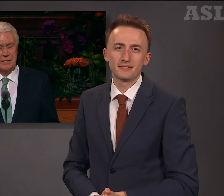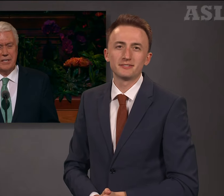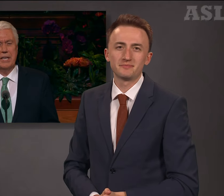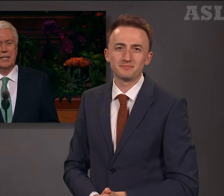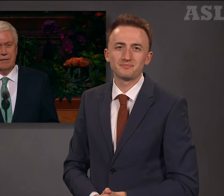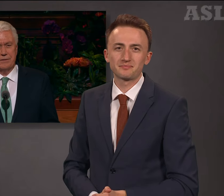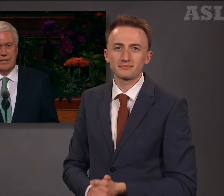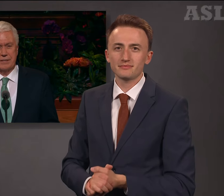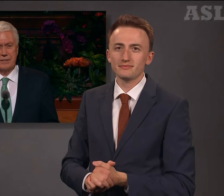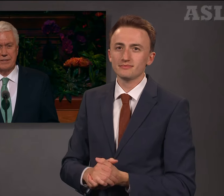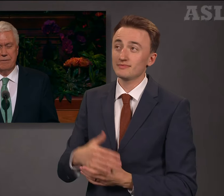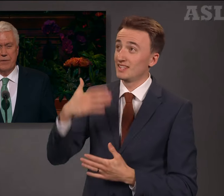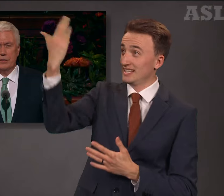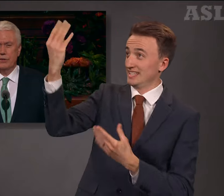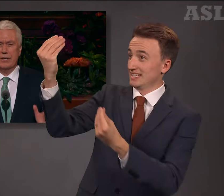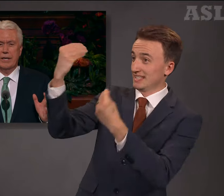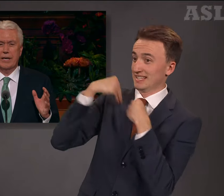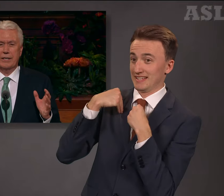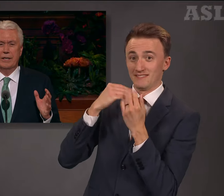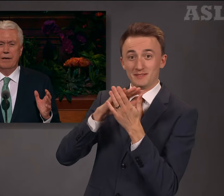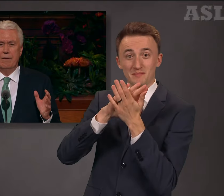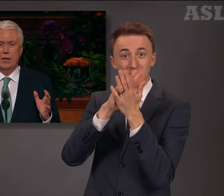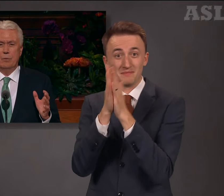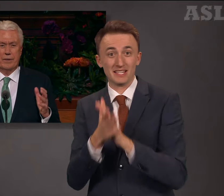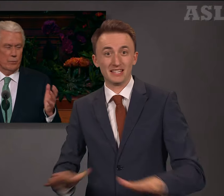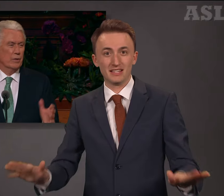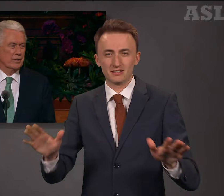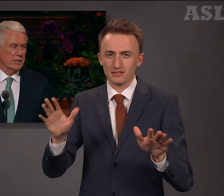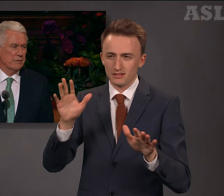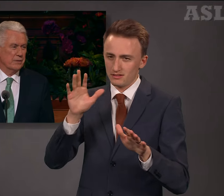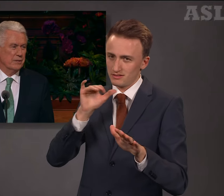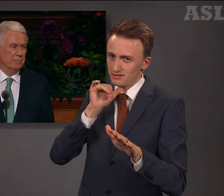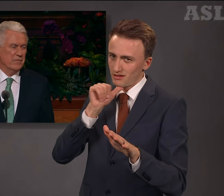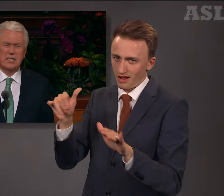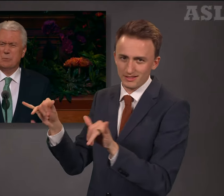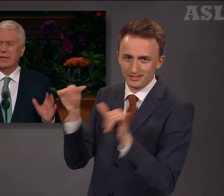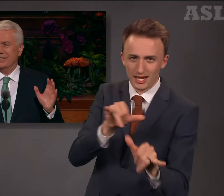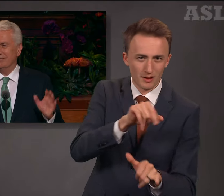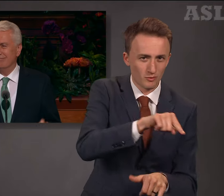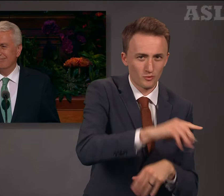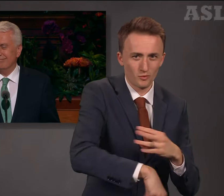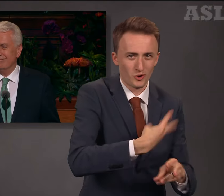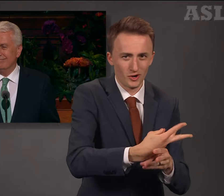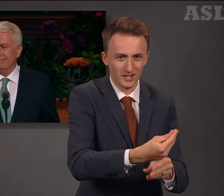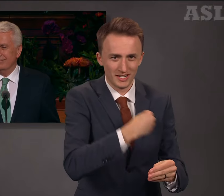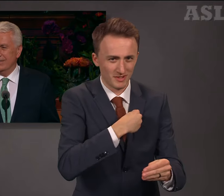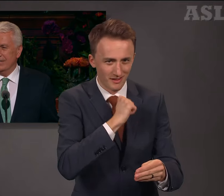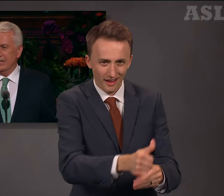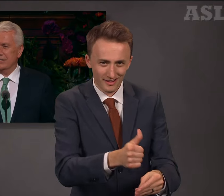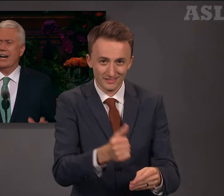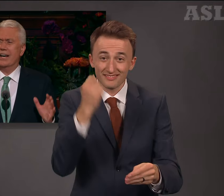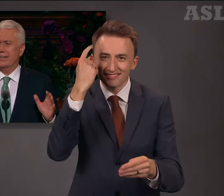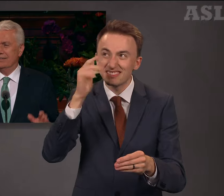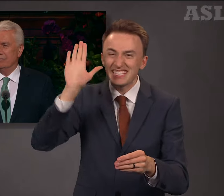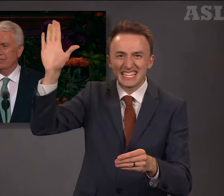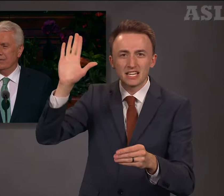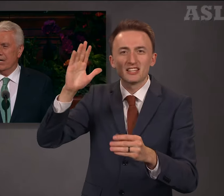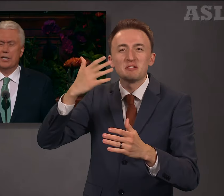He gives us is not like what the world gives. It's better. It's higher and